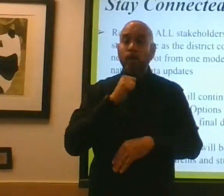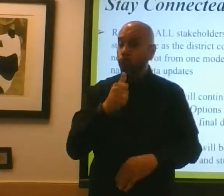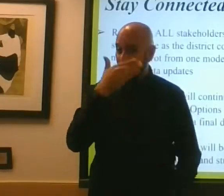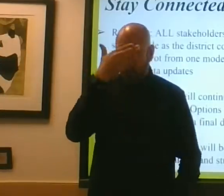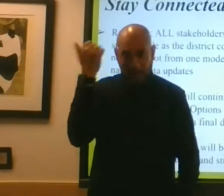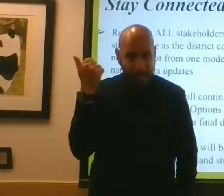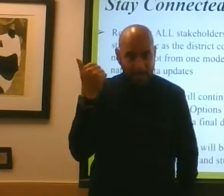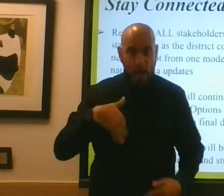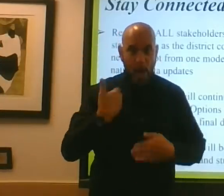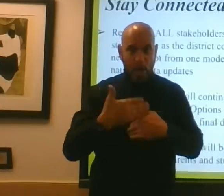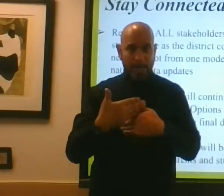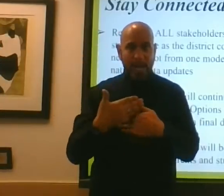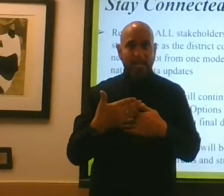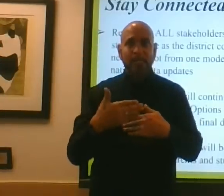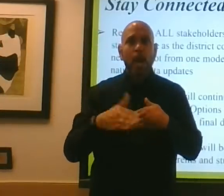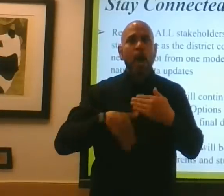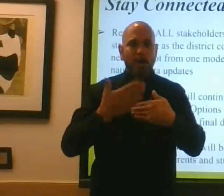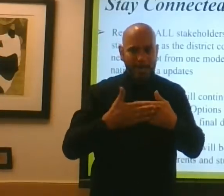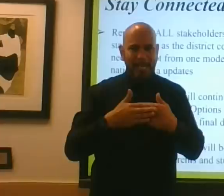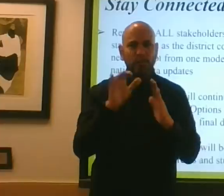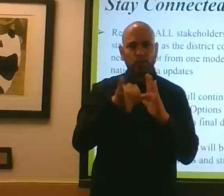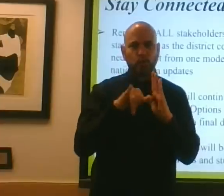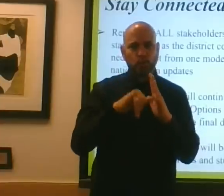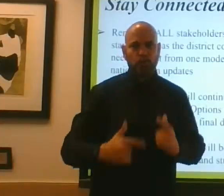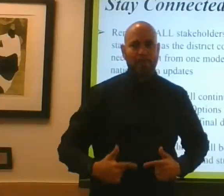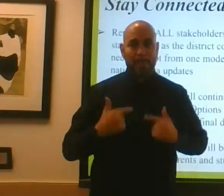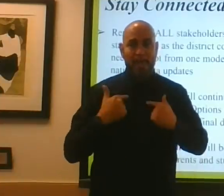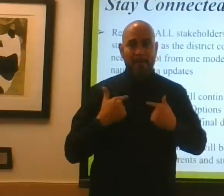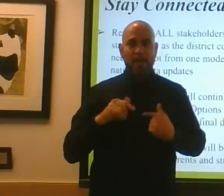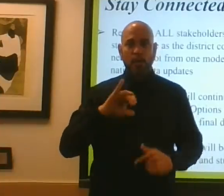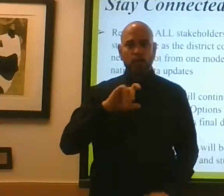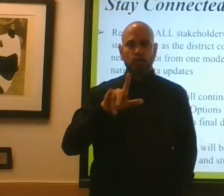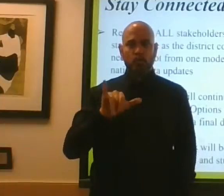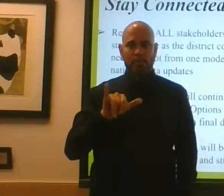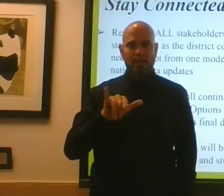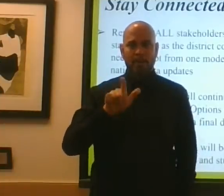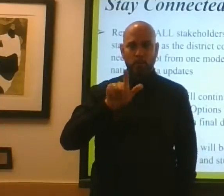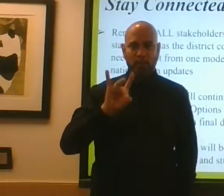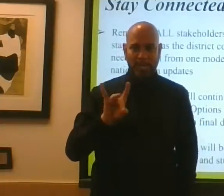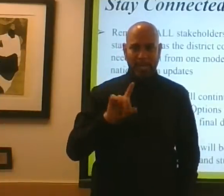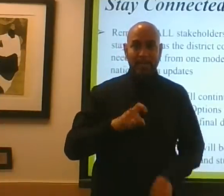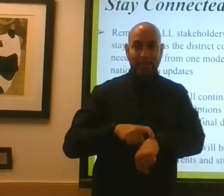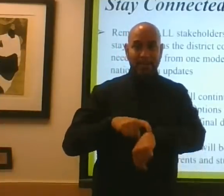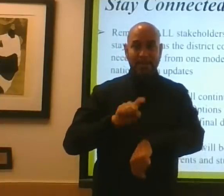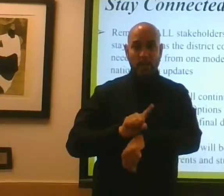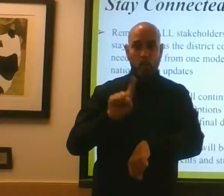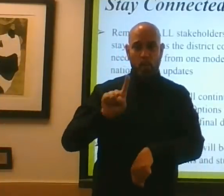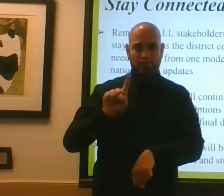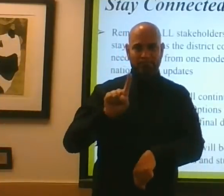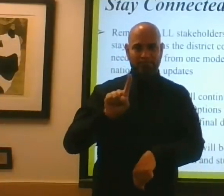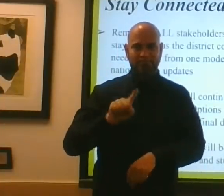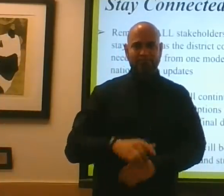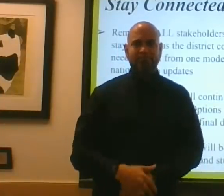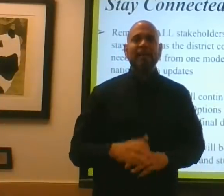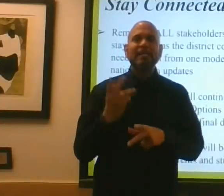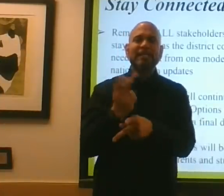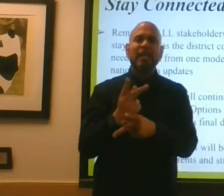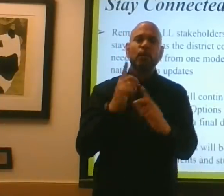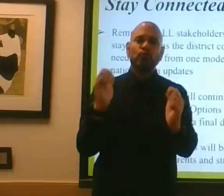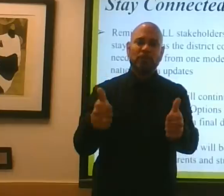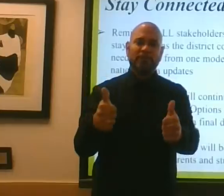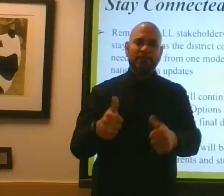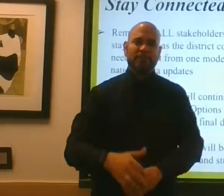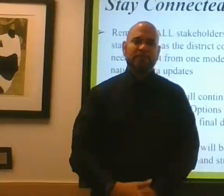Don't forget our next YouTube live session July 28th at 1 p.m. Take care.